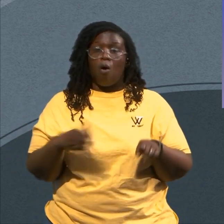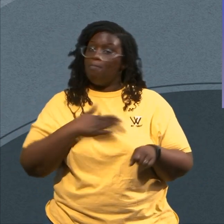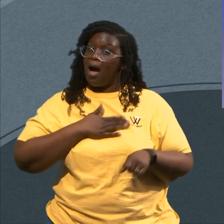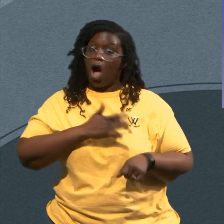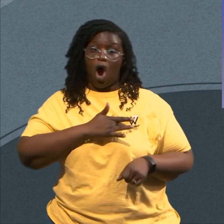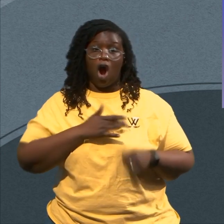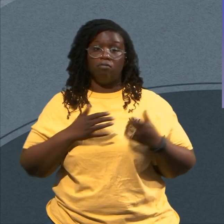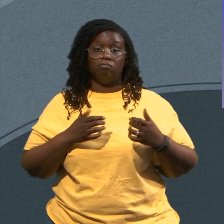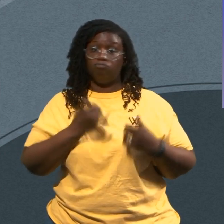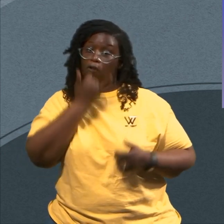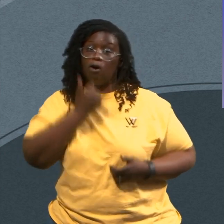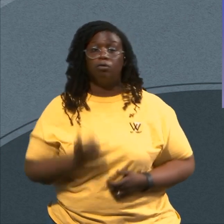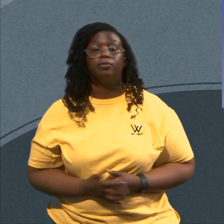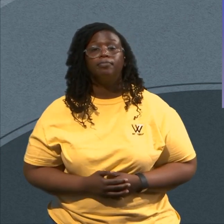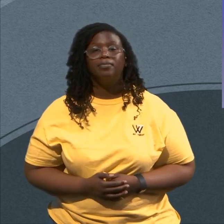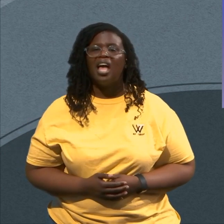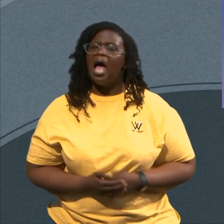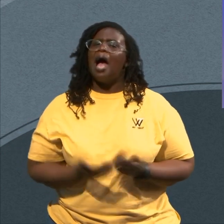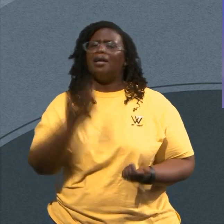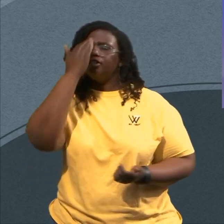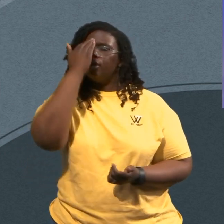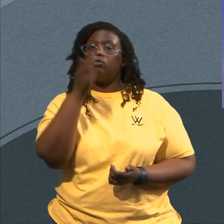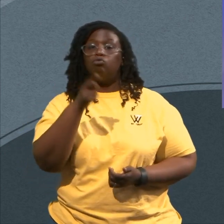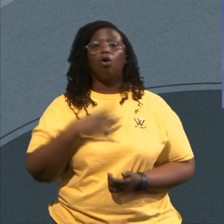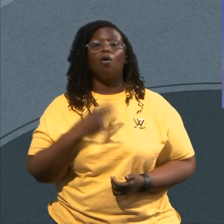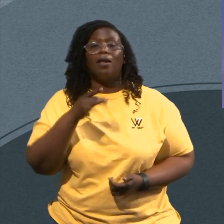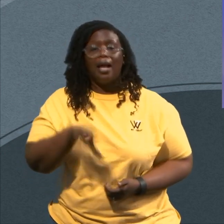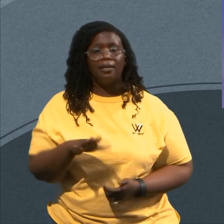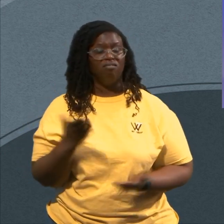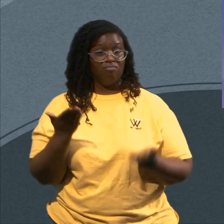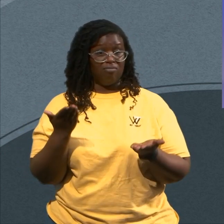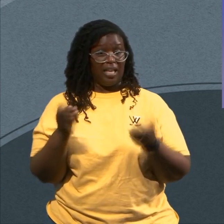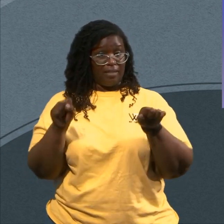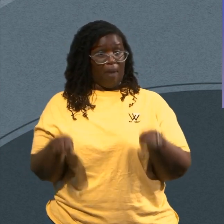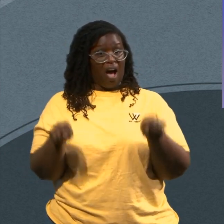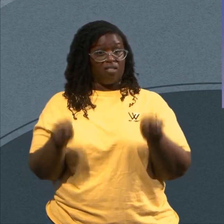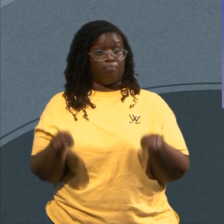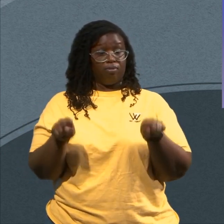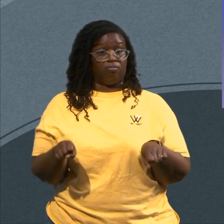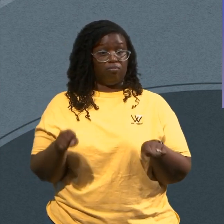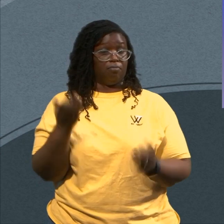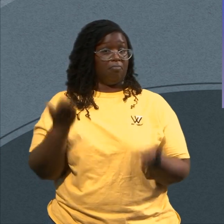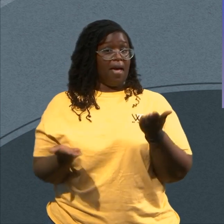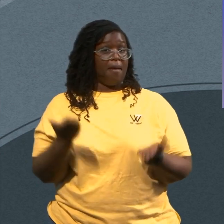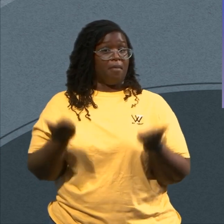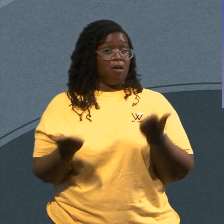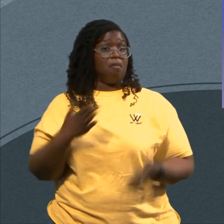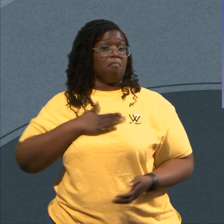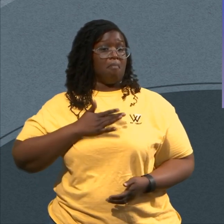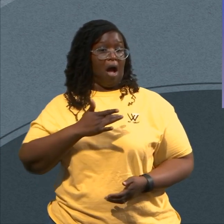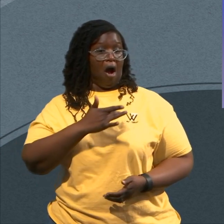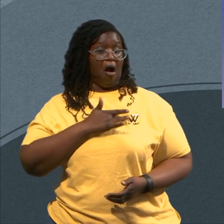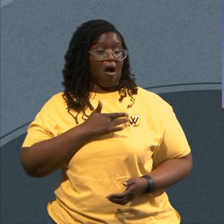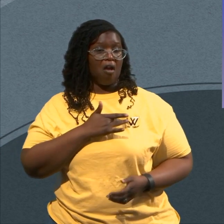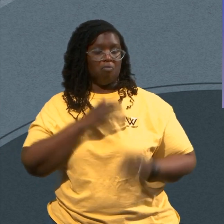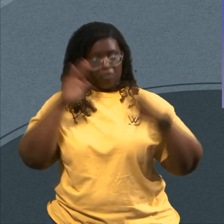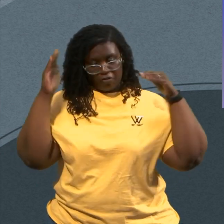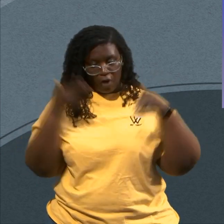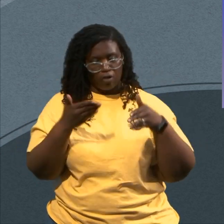Oh I Know Y'all Don't Like That It Could Be Possible That My Heart Was About Strategy My Heart Was About Money